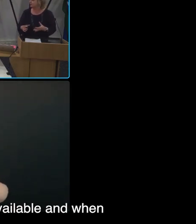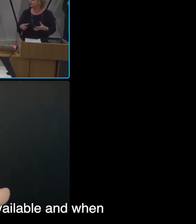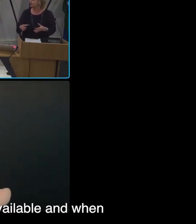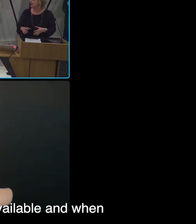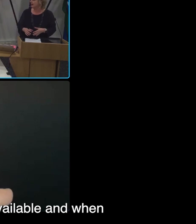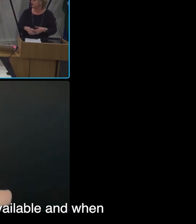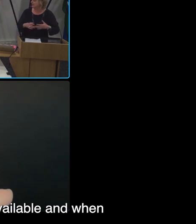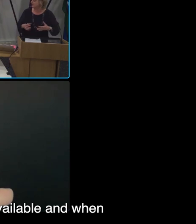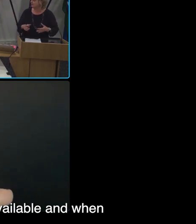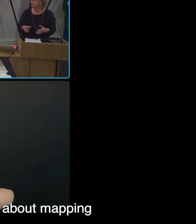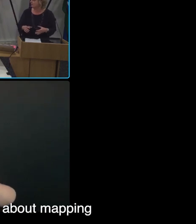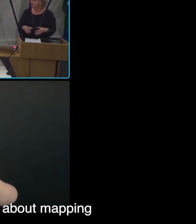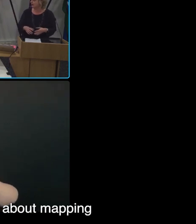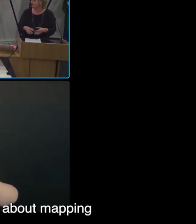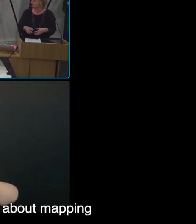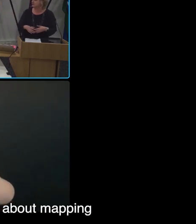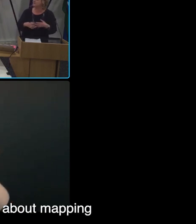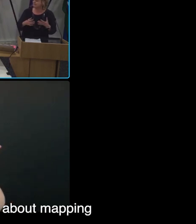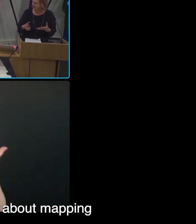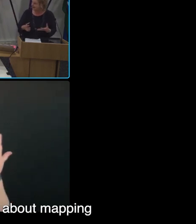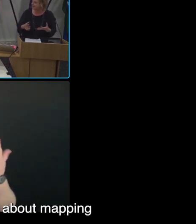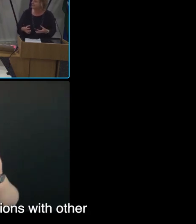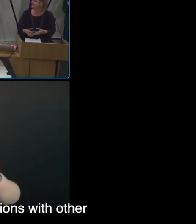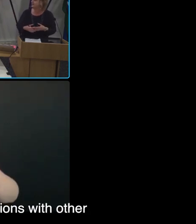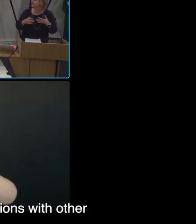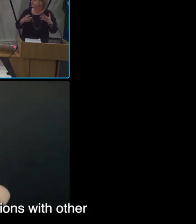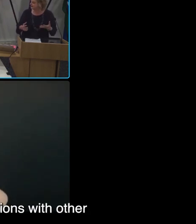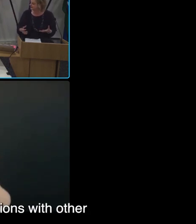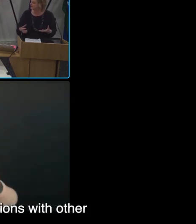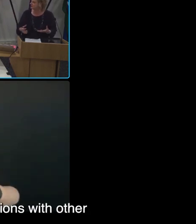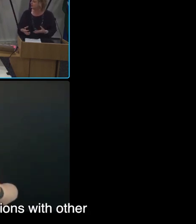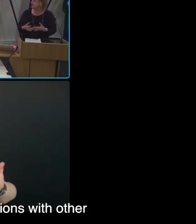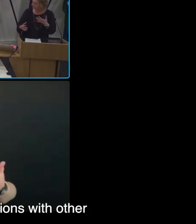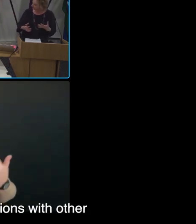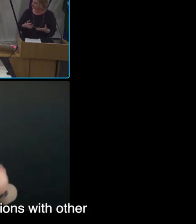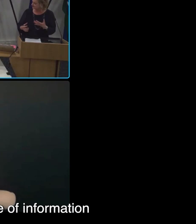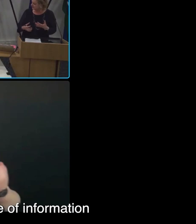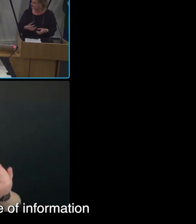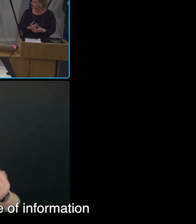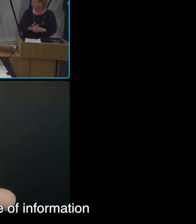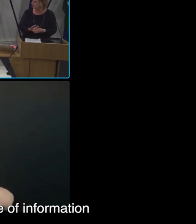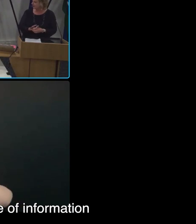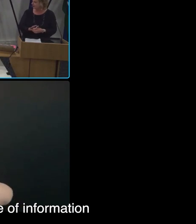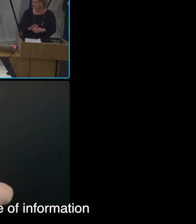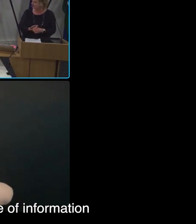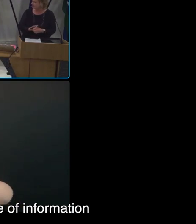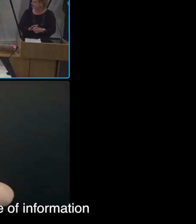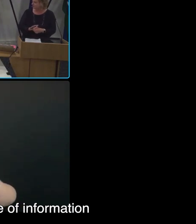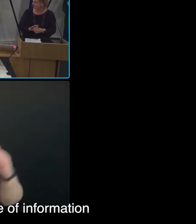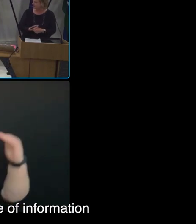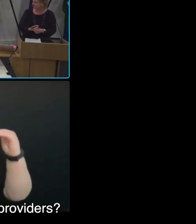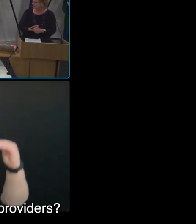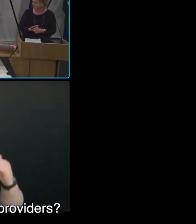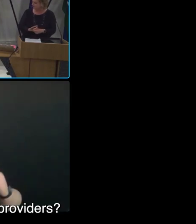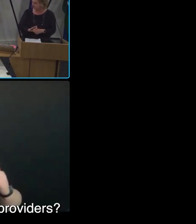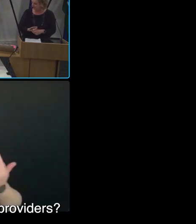would be made available and when there might be more information about mapping against the standards, intersections with other sets of standards, all of that type of